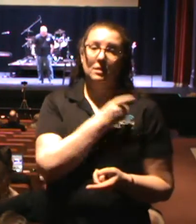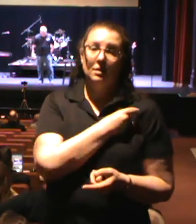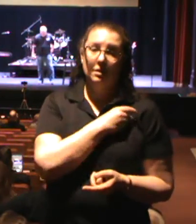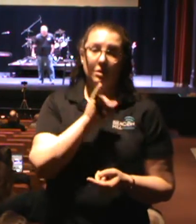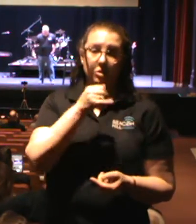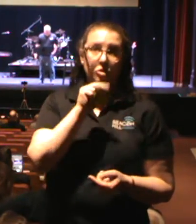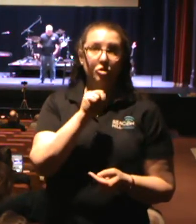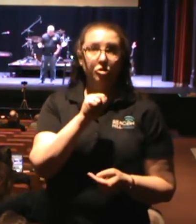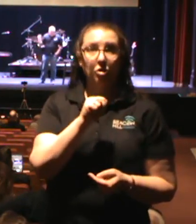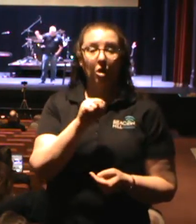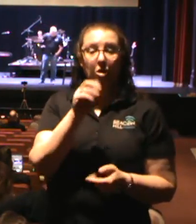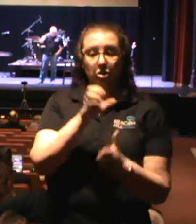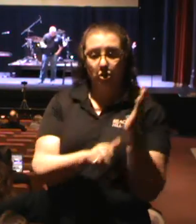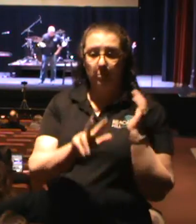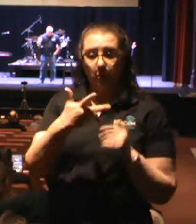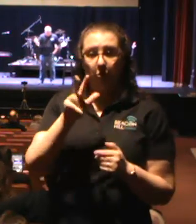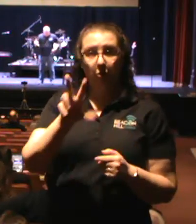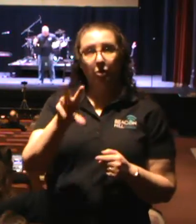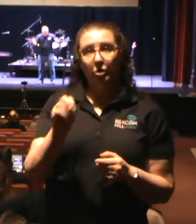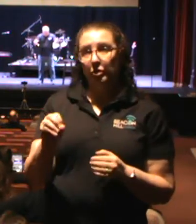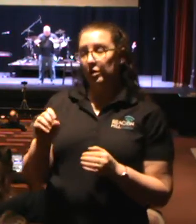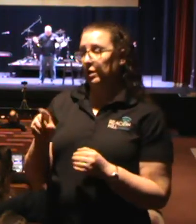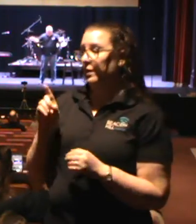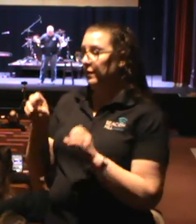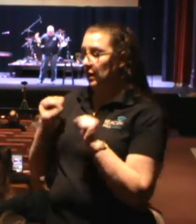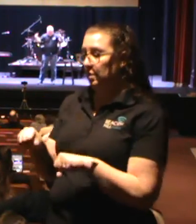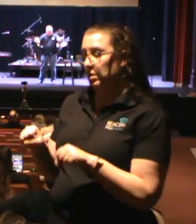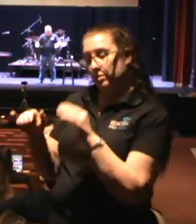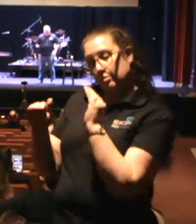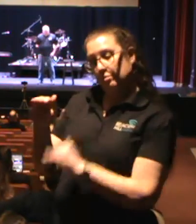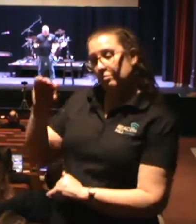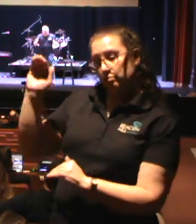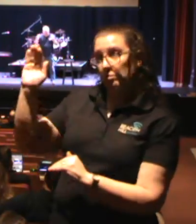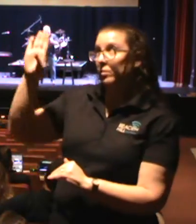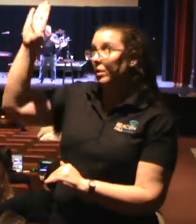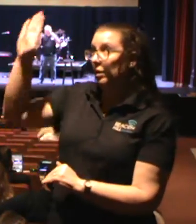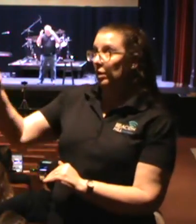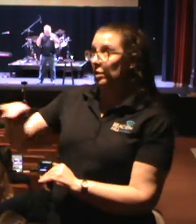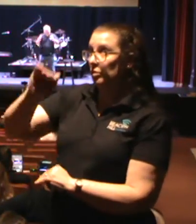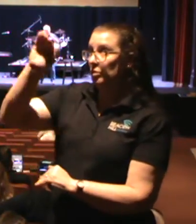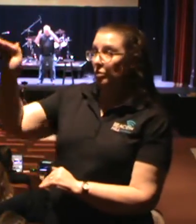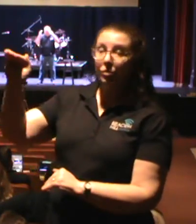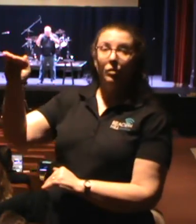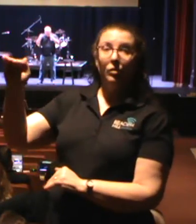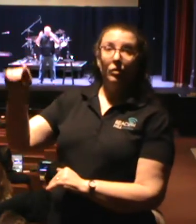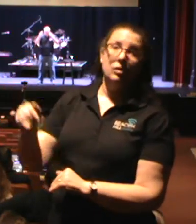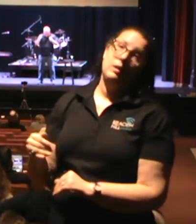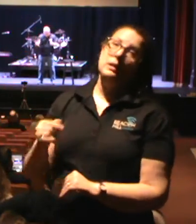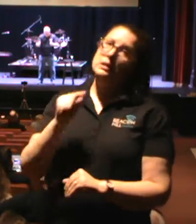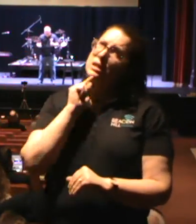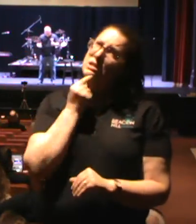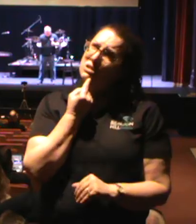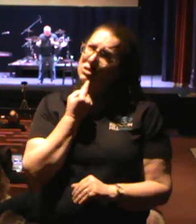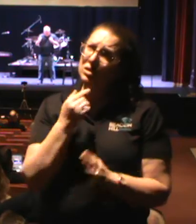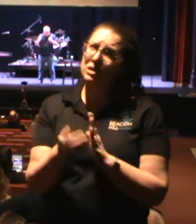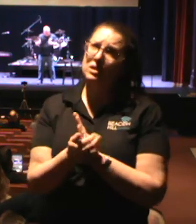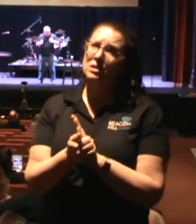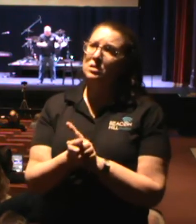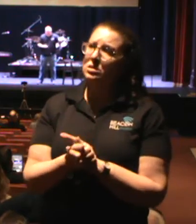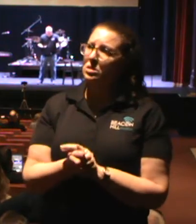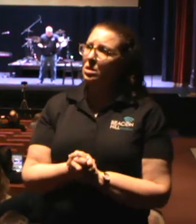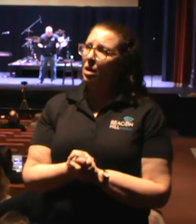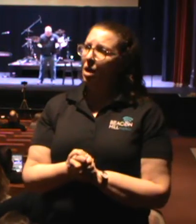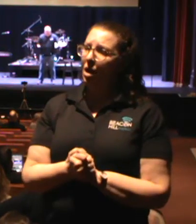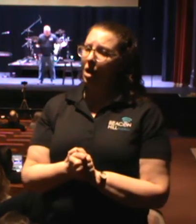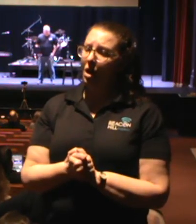in everything that they do. They should live their lives in a manner worthy for other people to follow. It's a serious task to be a representative of Christ. And